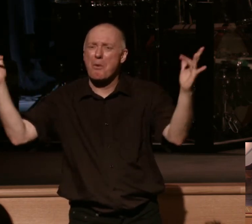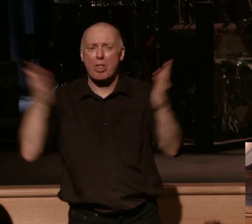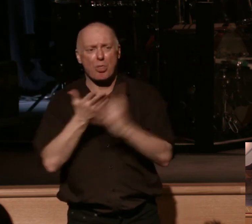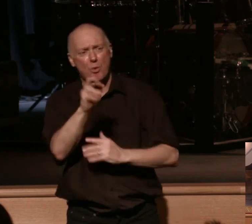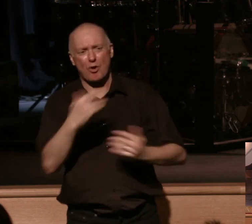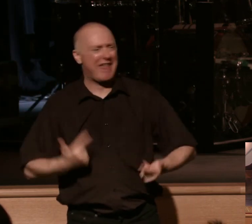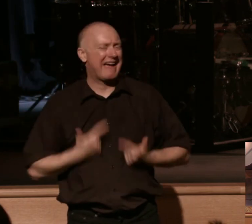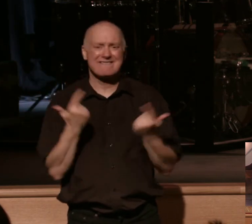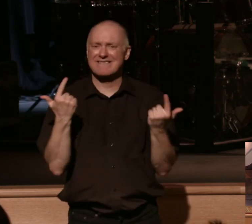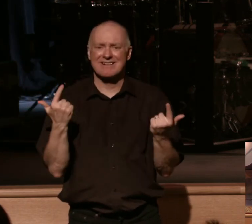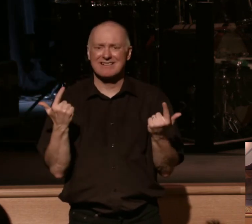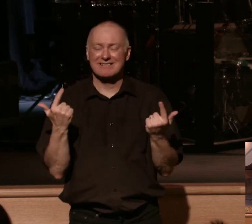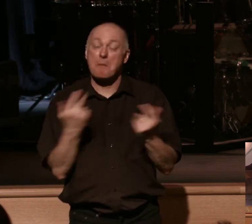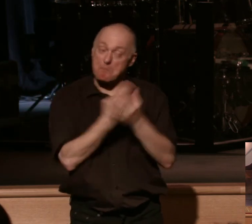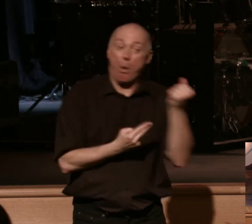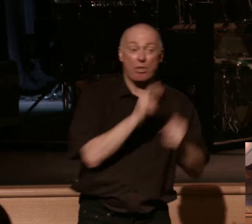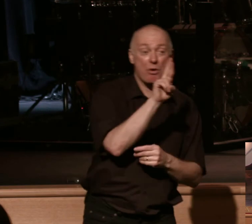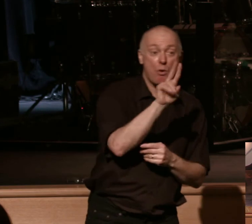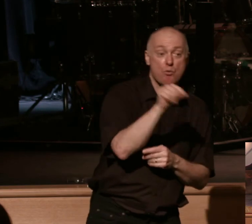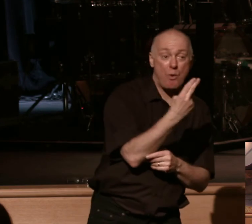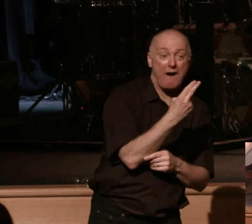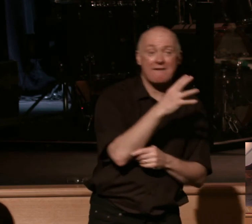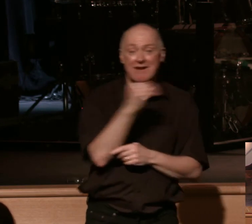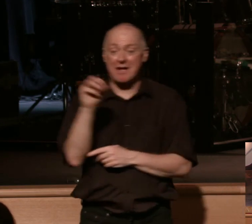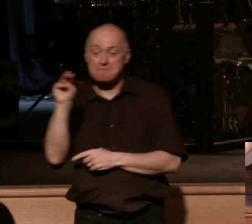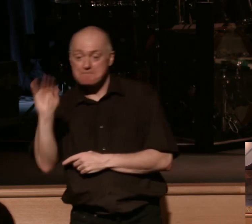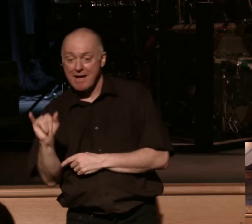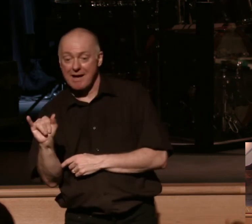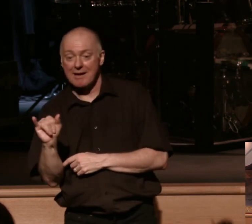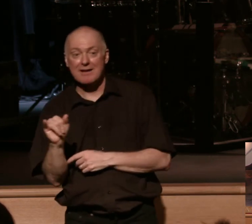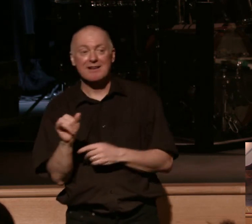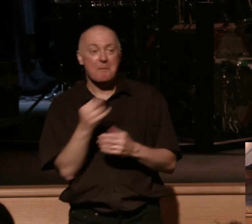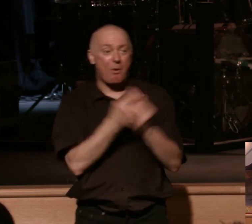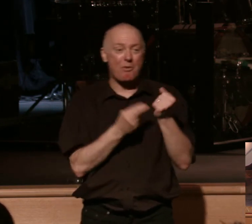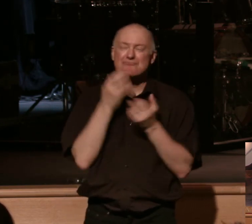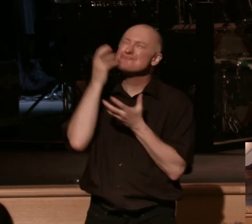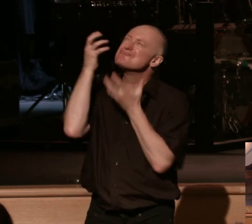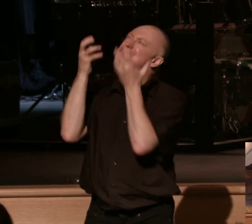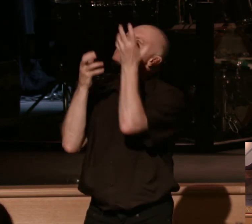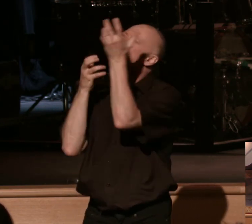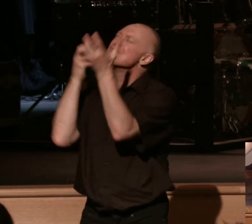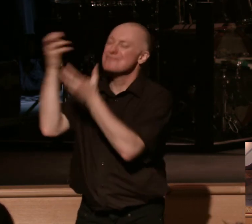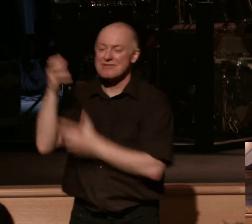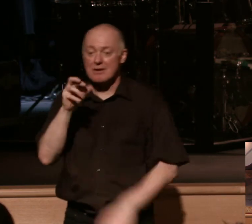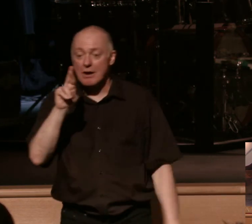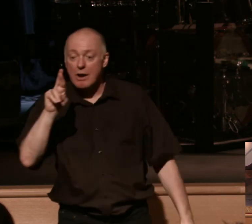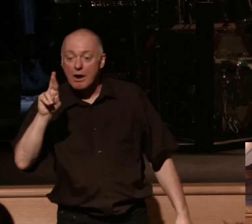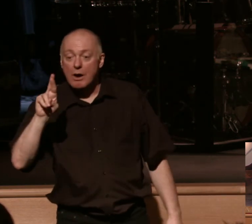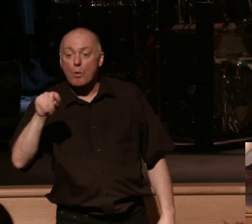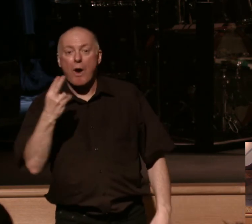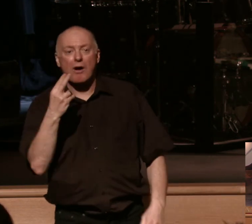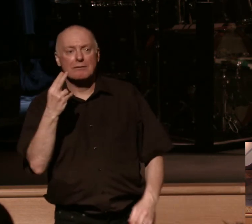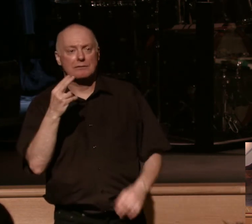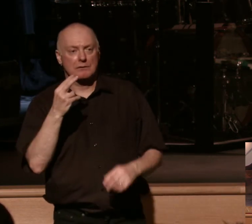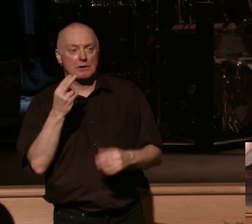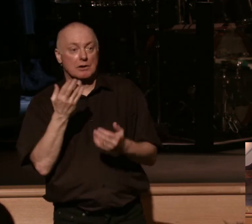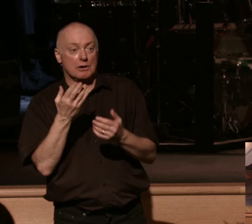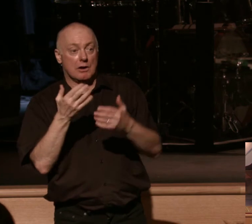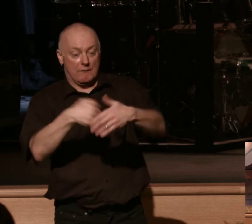and both of Ralph and Mae had their own version of groaning and they are examples for us Ralph's service was yesterday May was on Friday